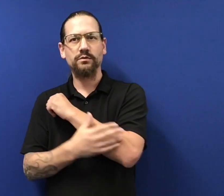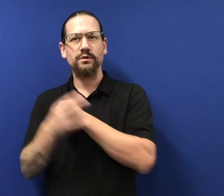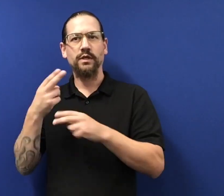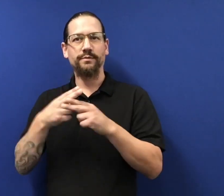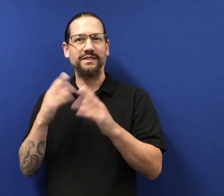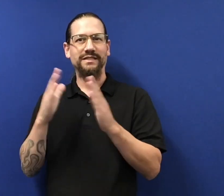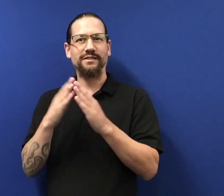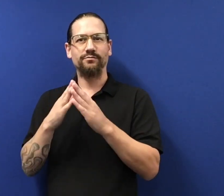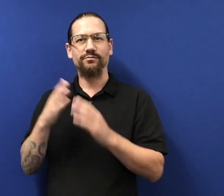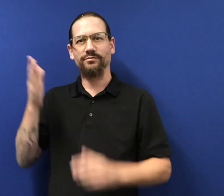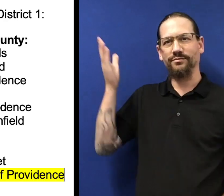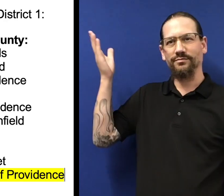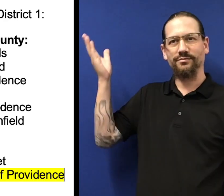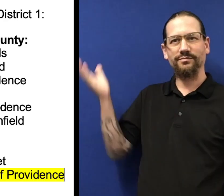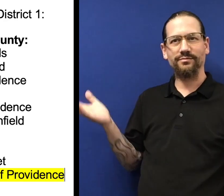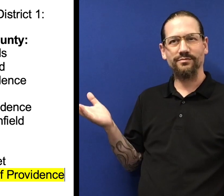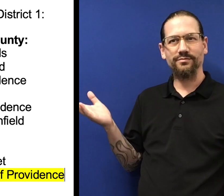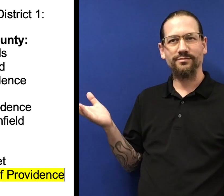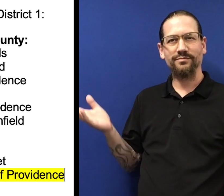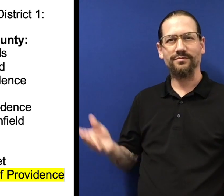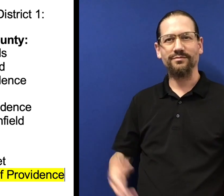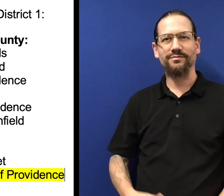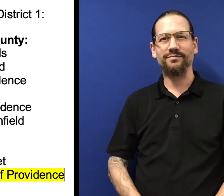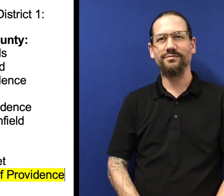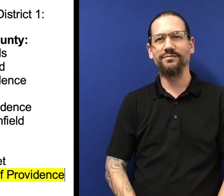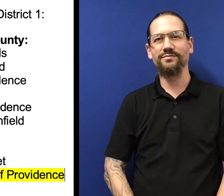Providence County is listed as follows.